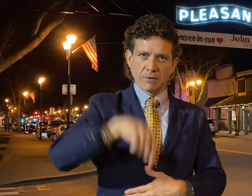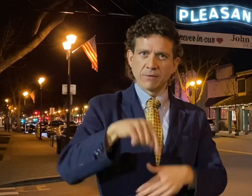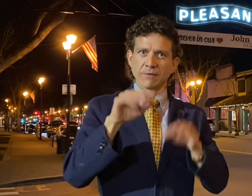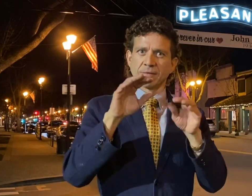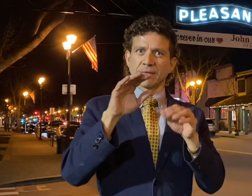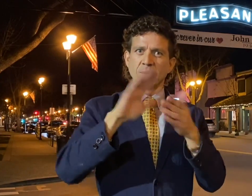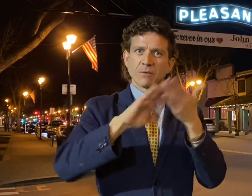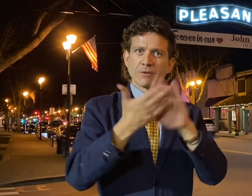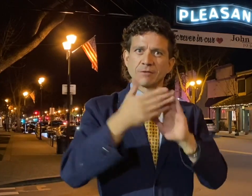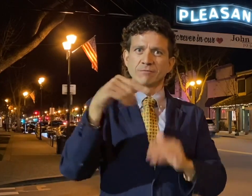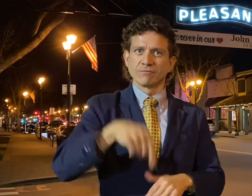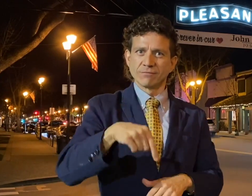thank you.